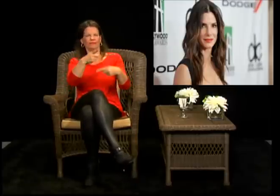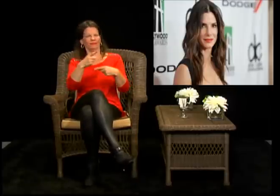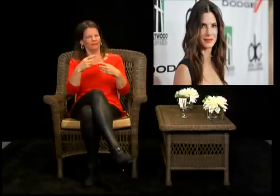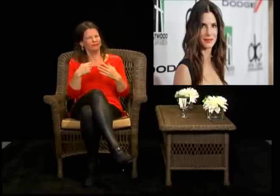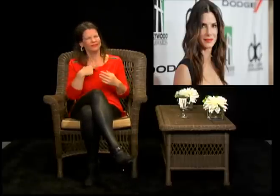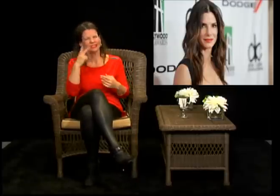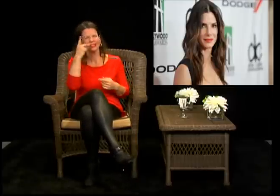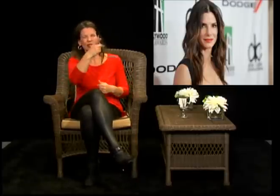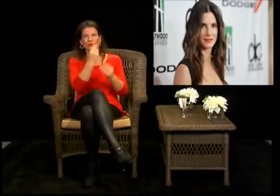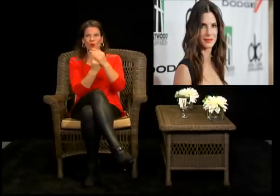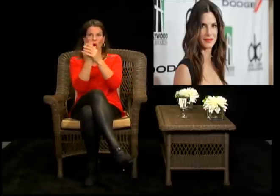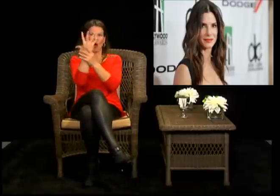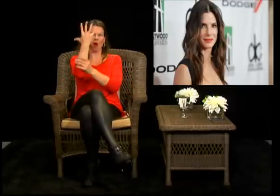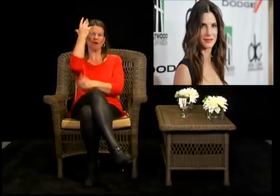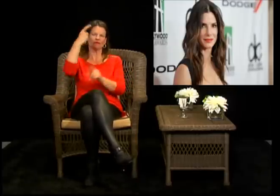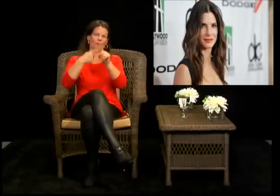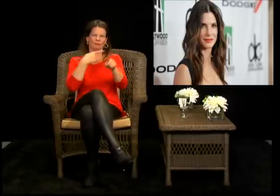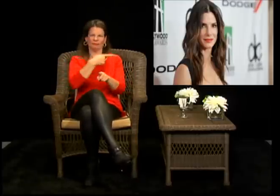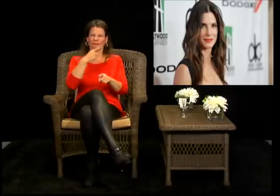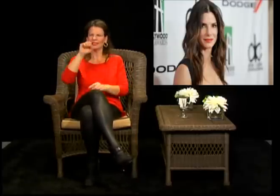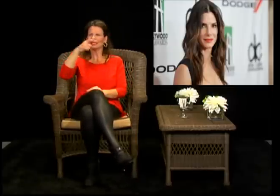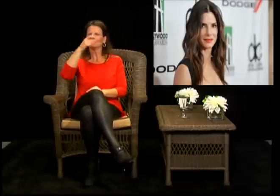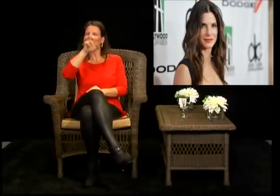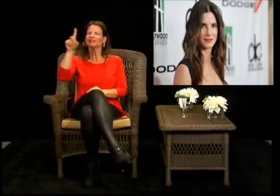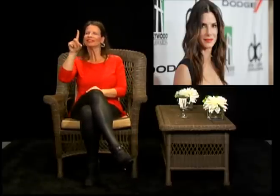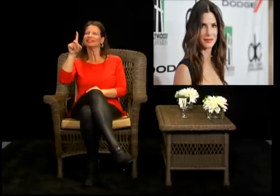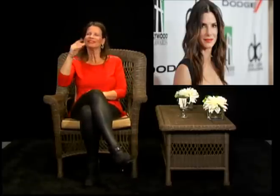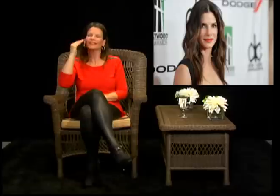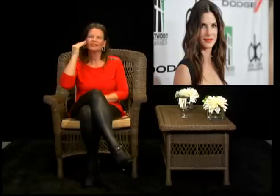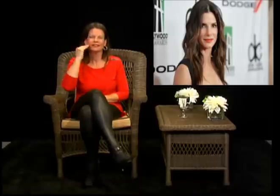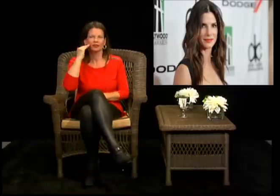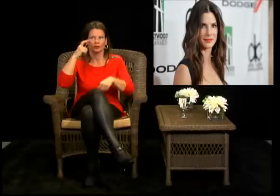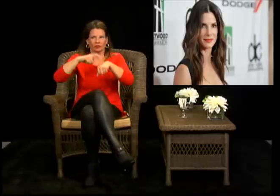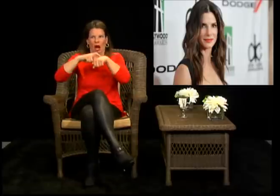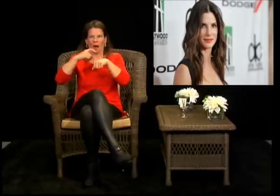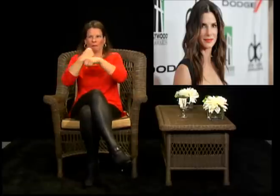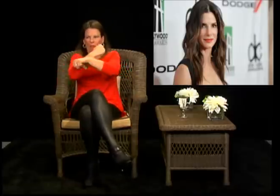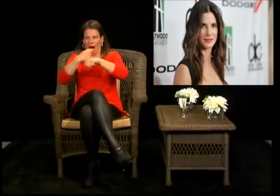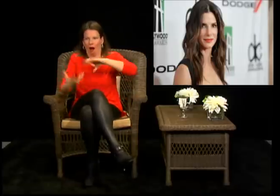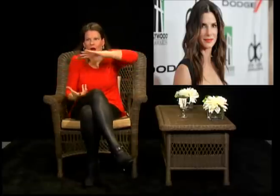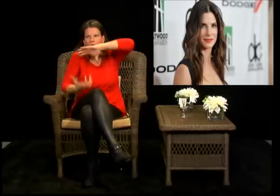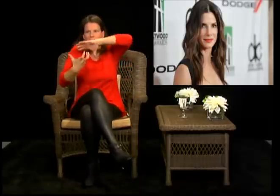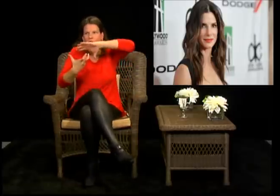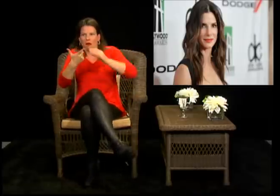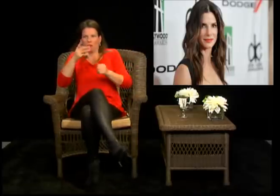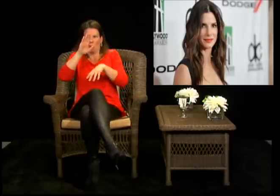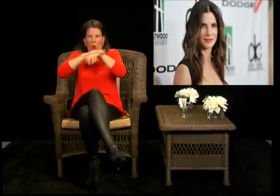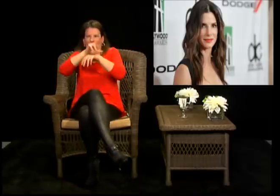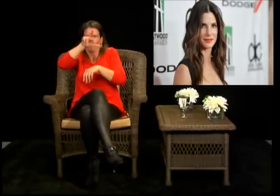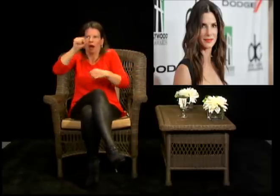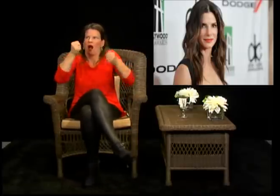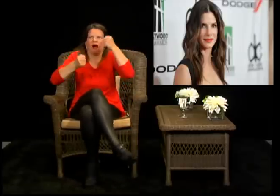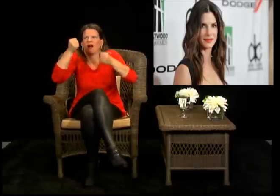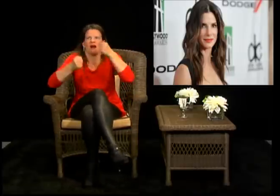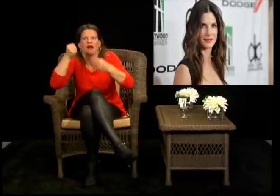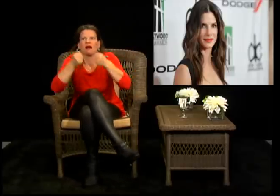her. She's so hardworking and I have seen her grow professionally